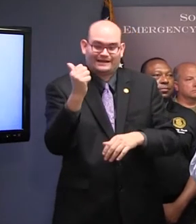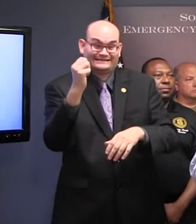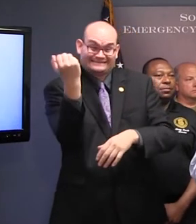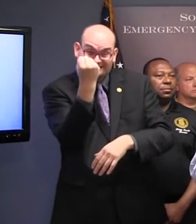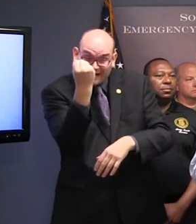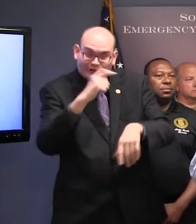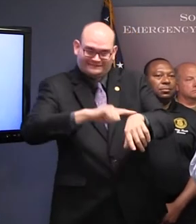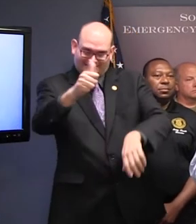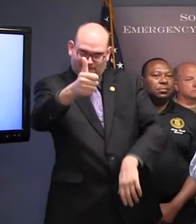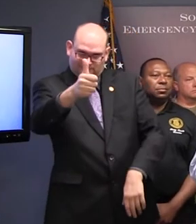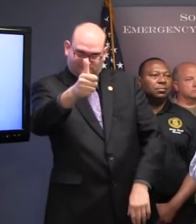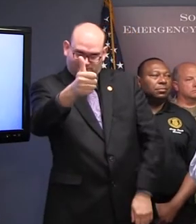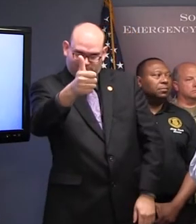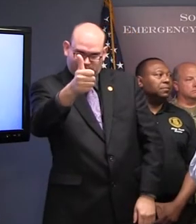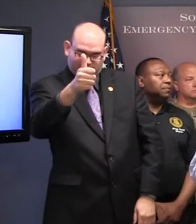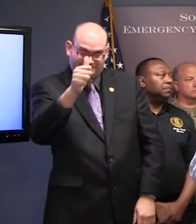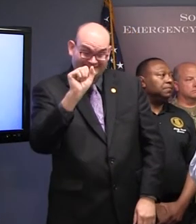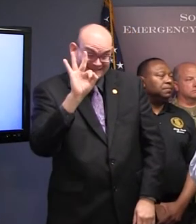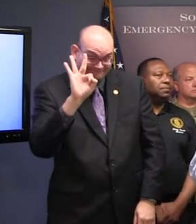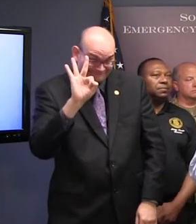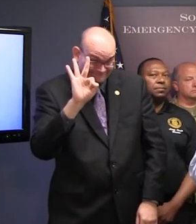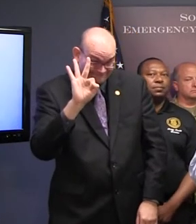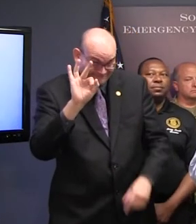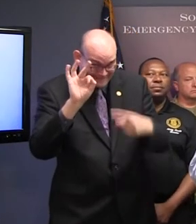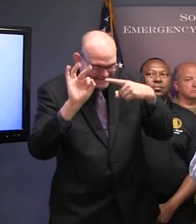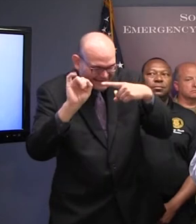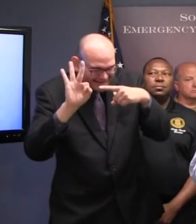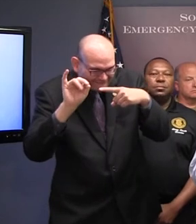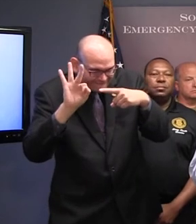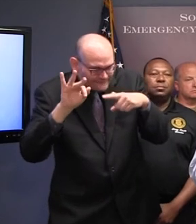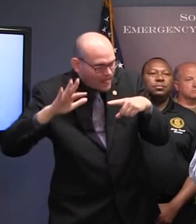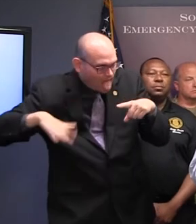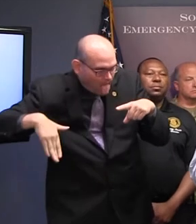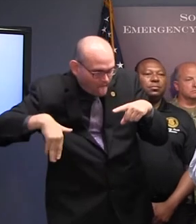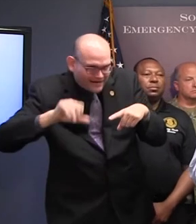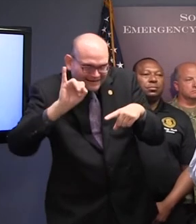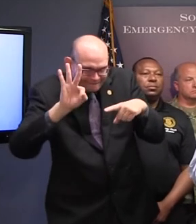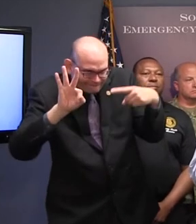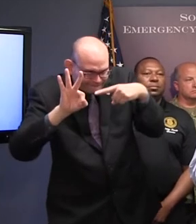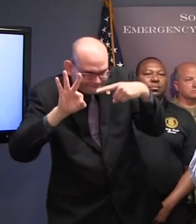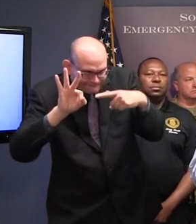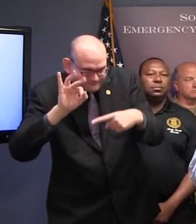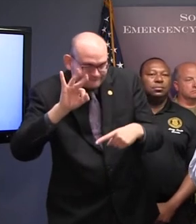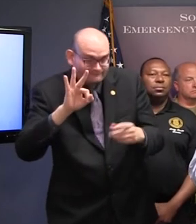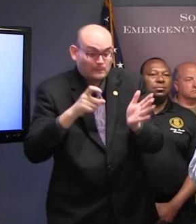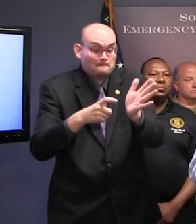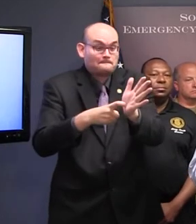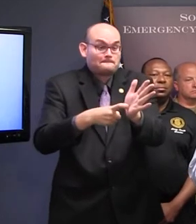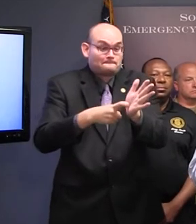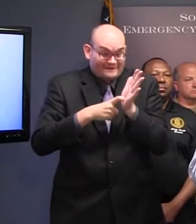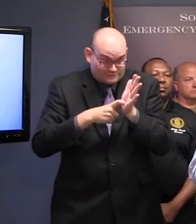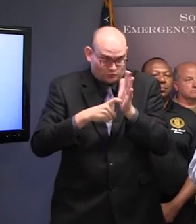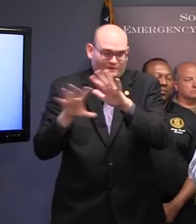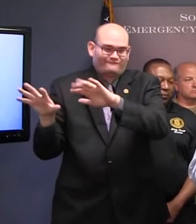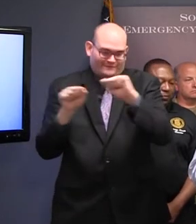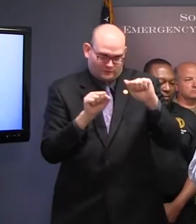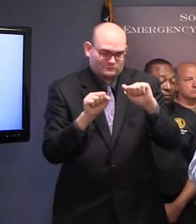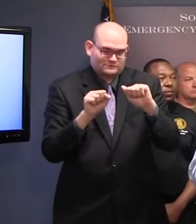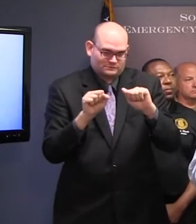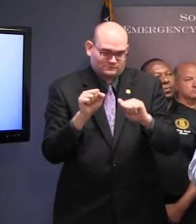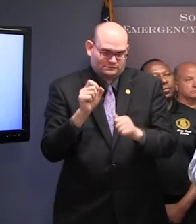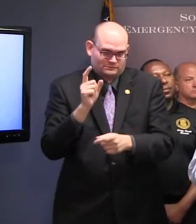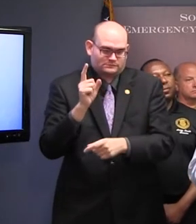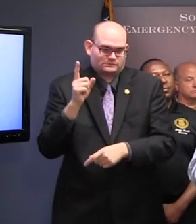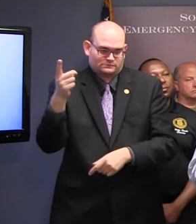morning. Same thing for the reversal of the roads. Would that be a mandatory evacuation? Yes, ma'am. And the coastal counties that you listed that